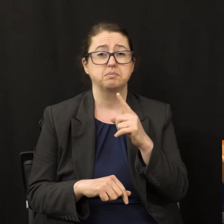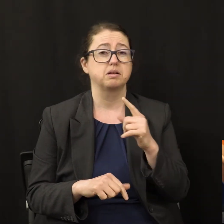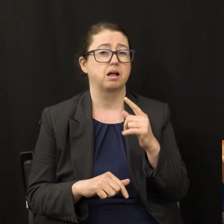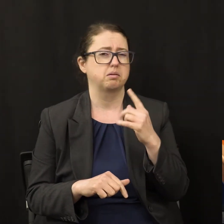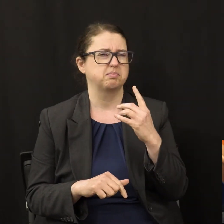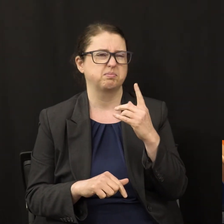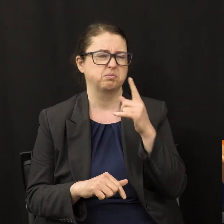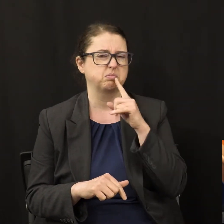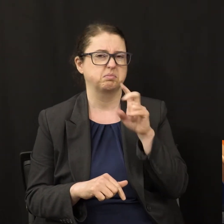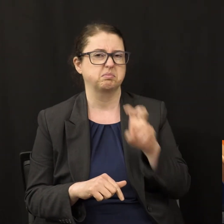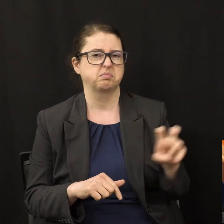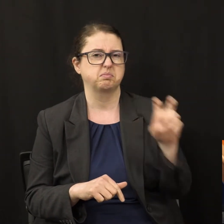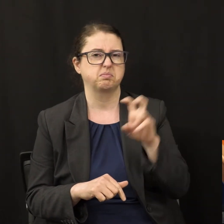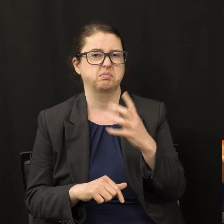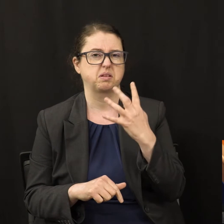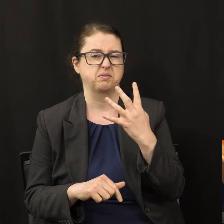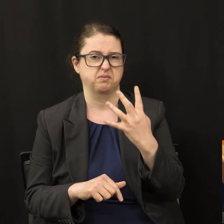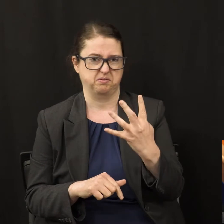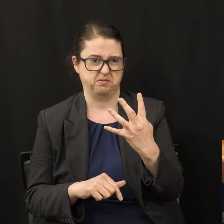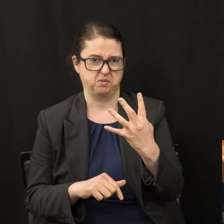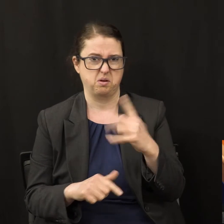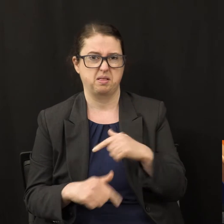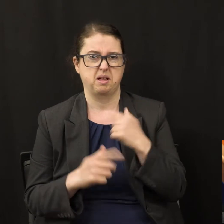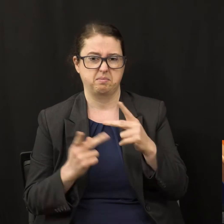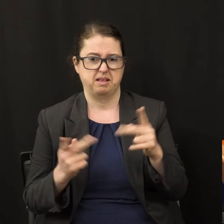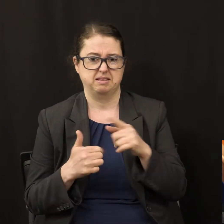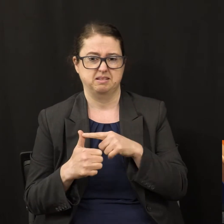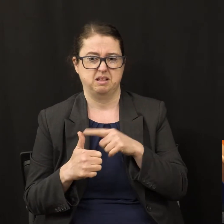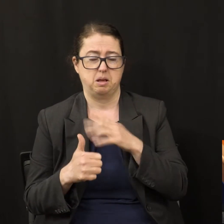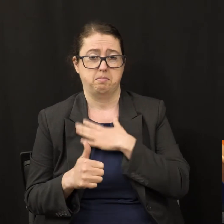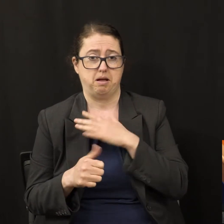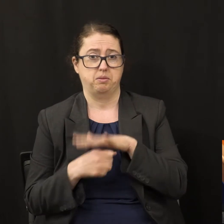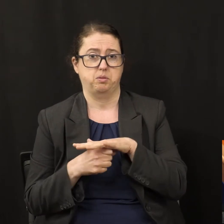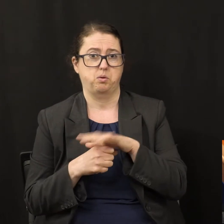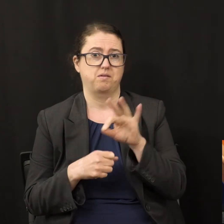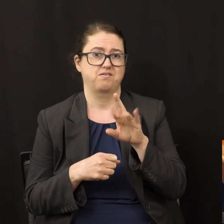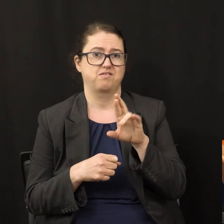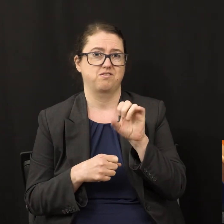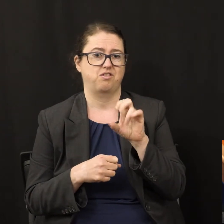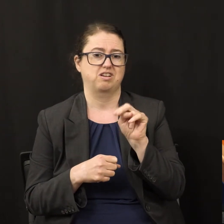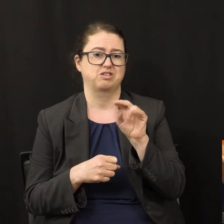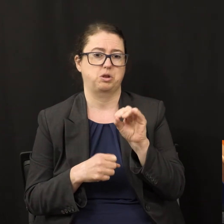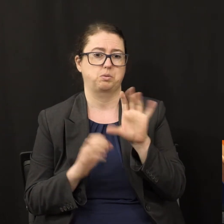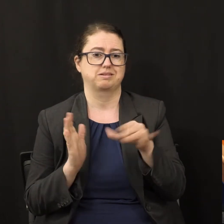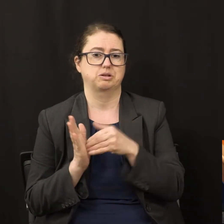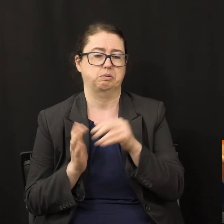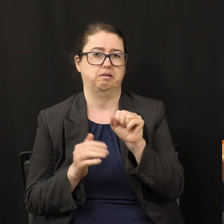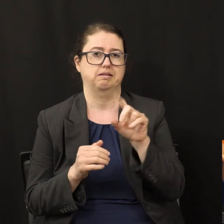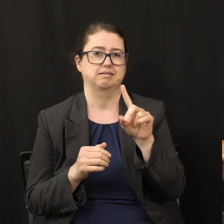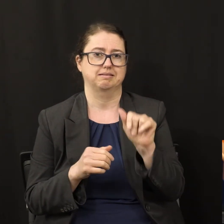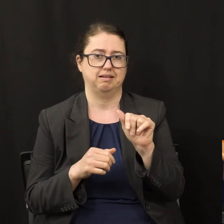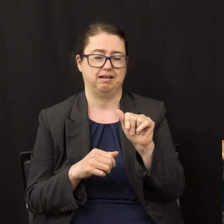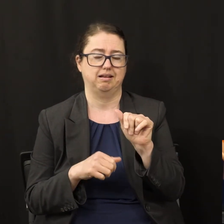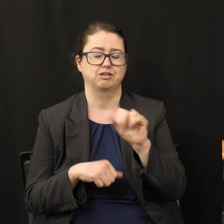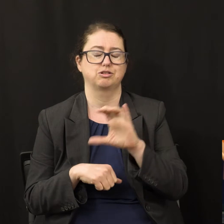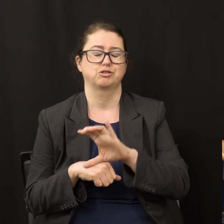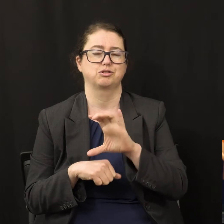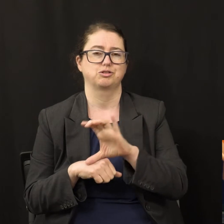One is Fresno Central Church, my local church. I preach there to less than 25% attendance. Then,